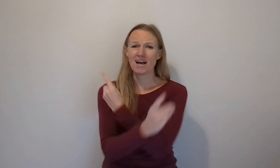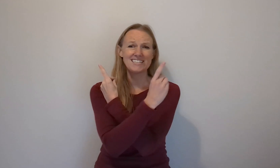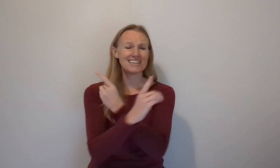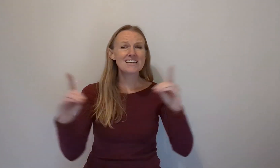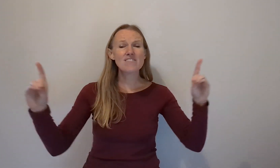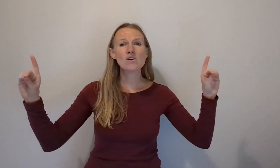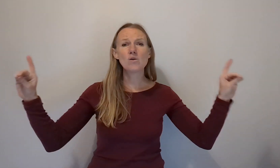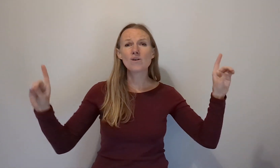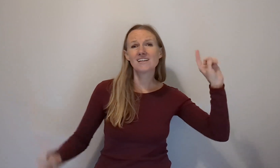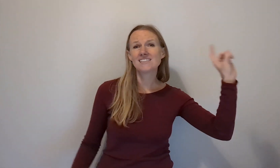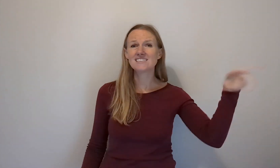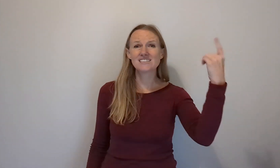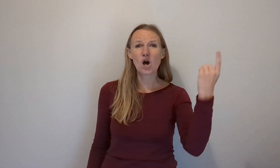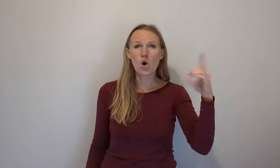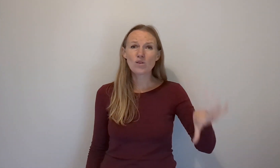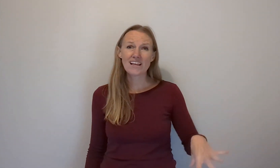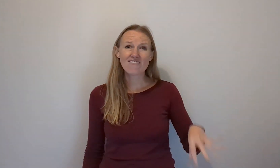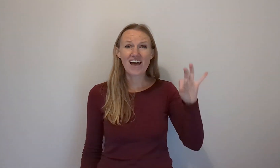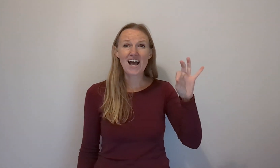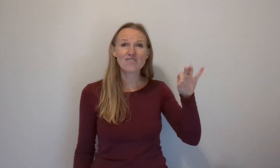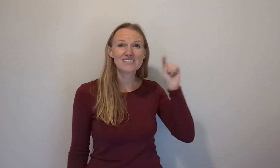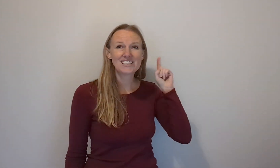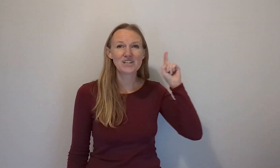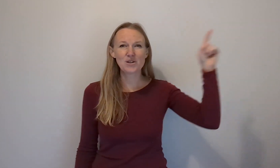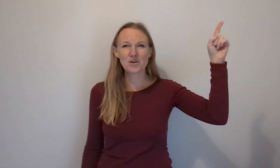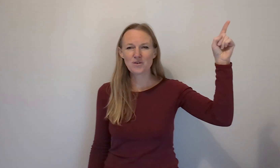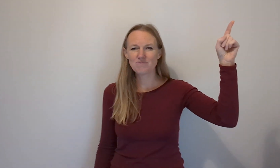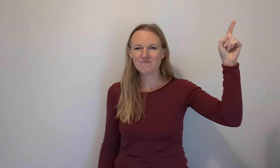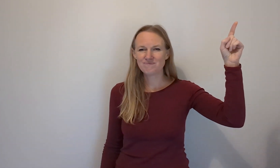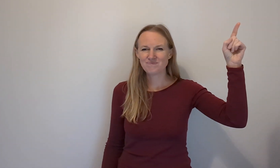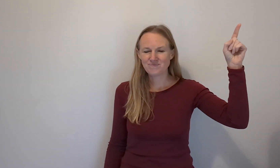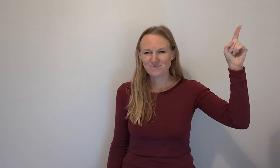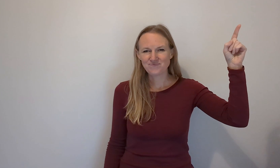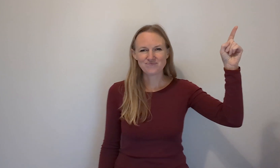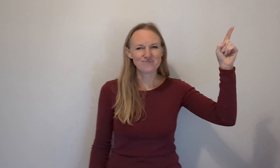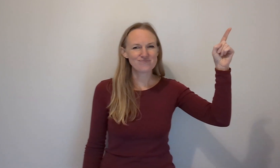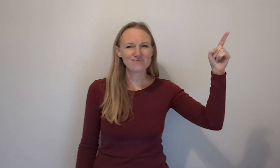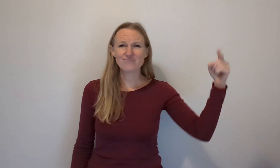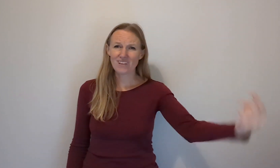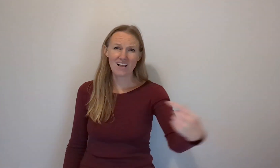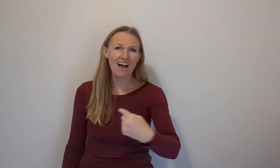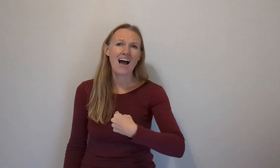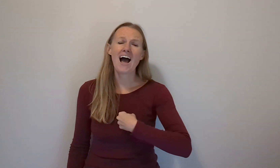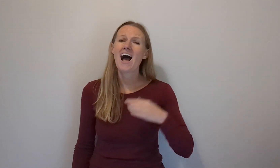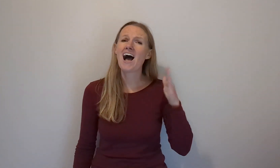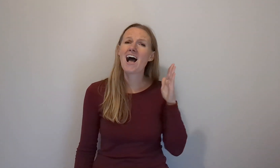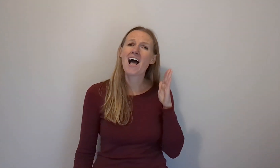My deliverance is only found in You So I